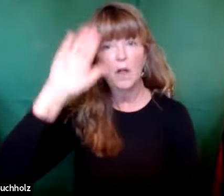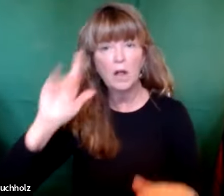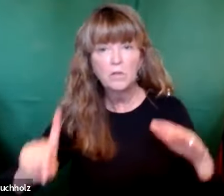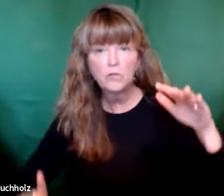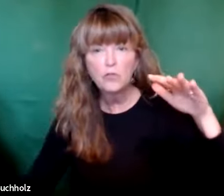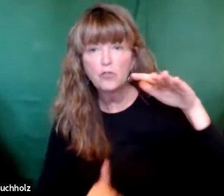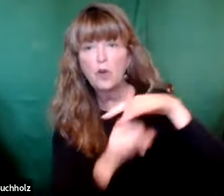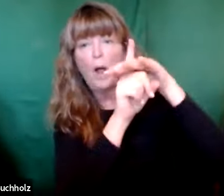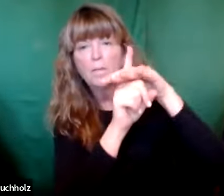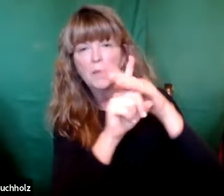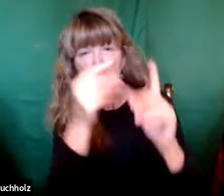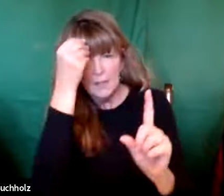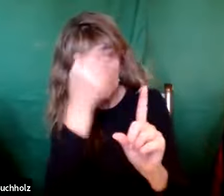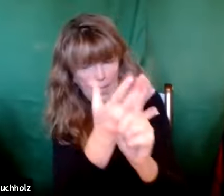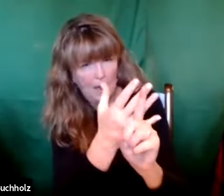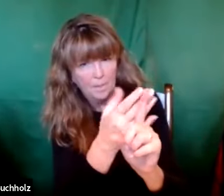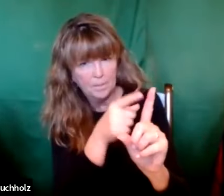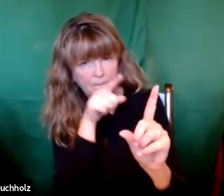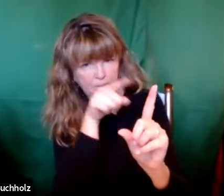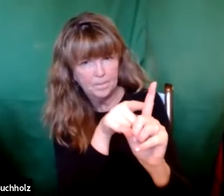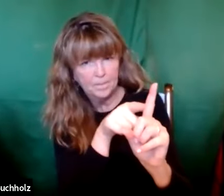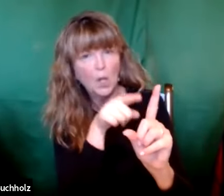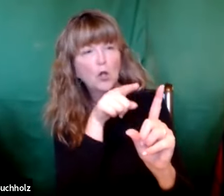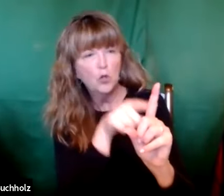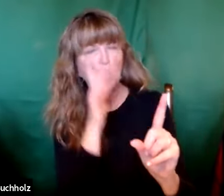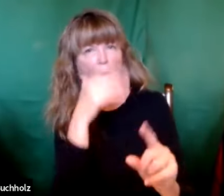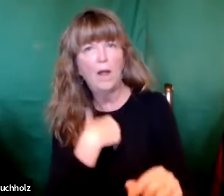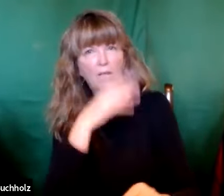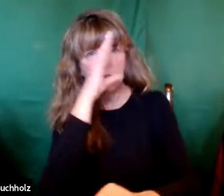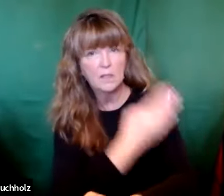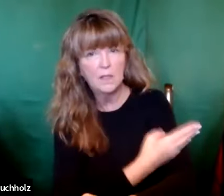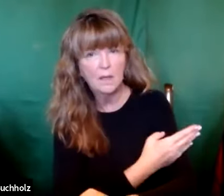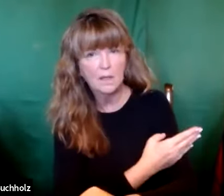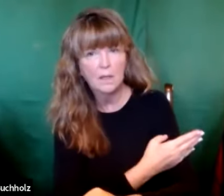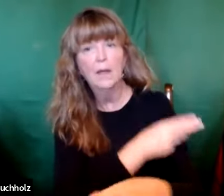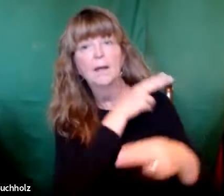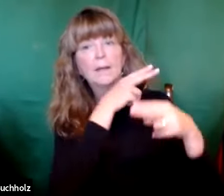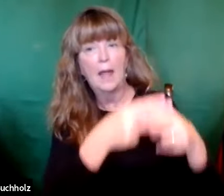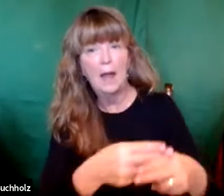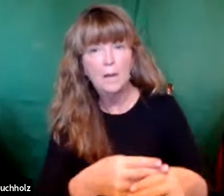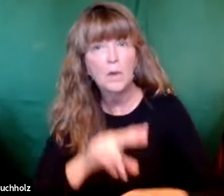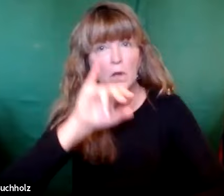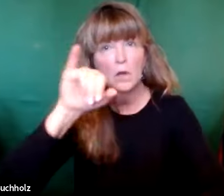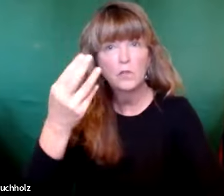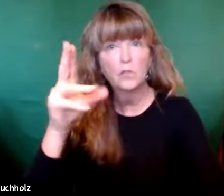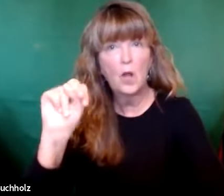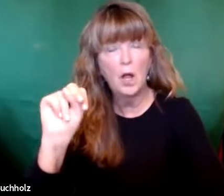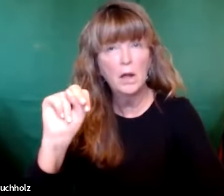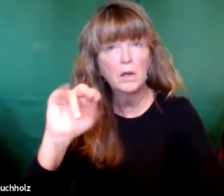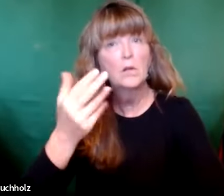Zachariah was serving in the temple, the angel of the Lord appeared and said, you will have a son and you shall name him